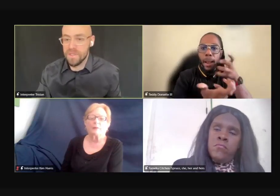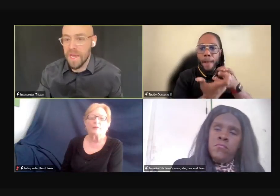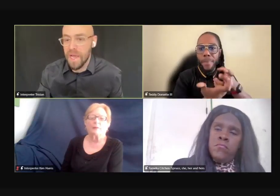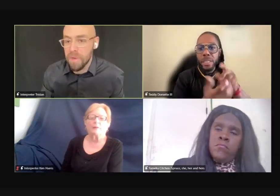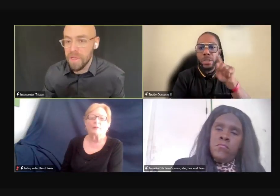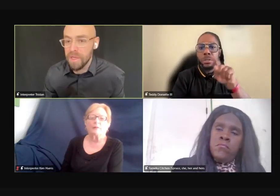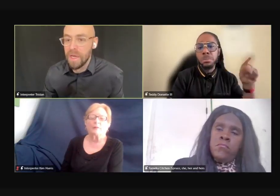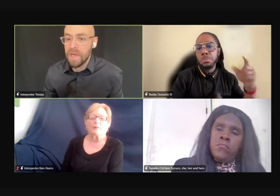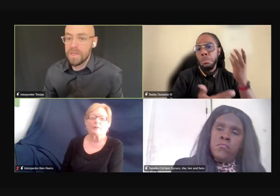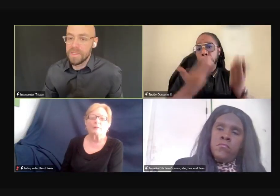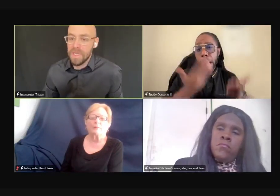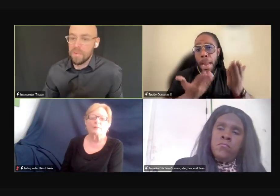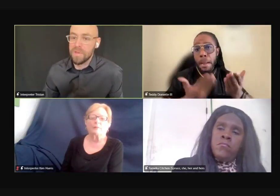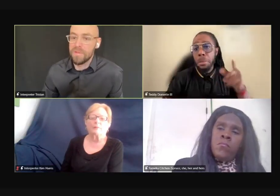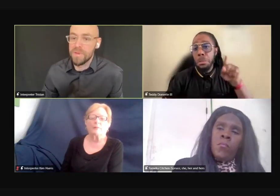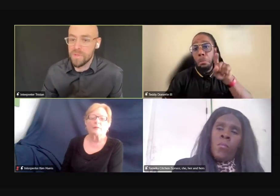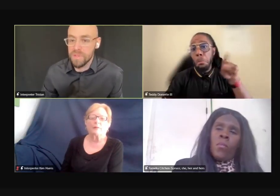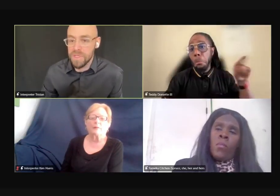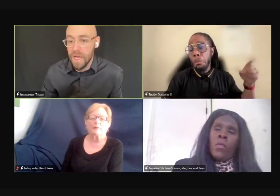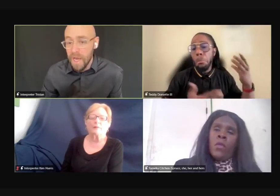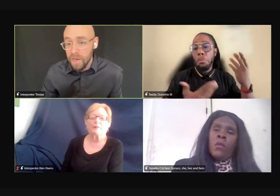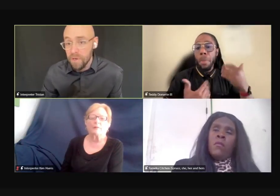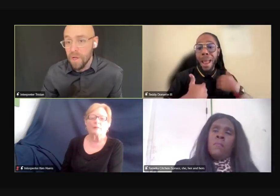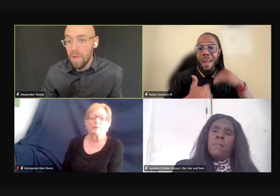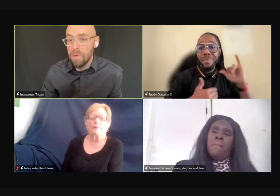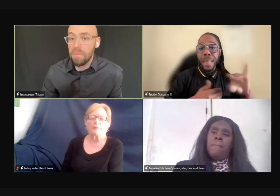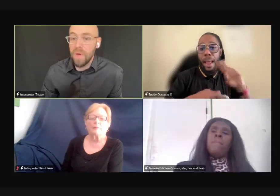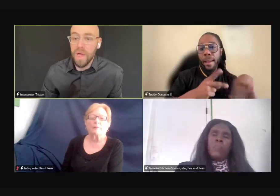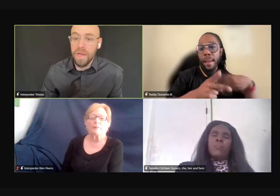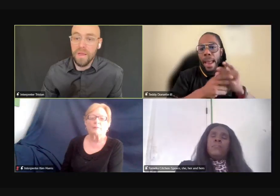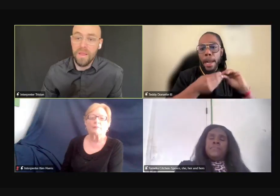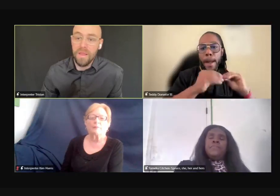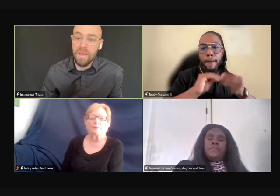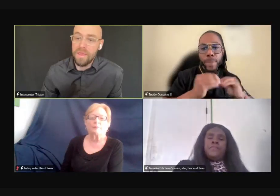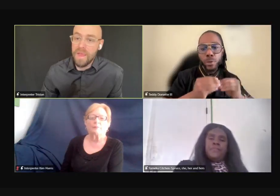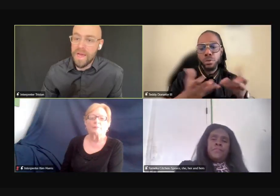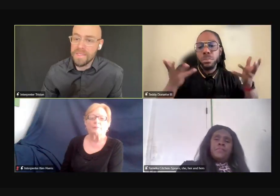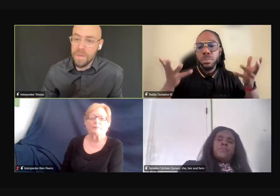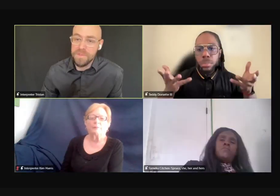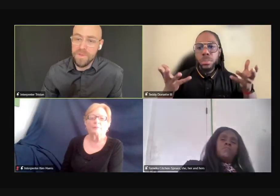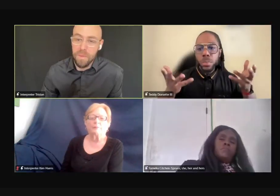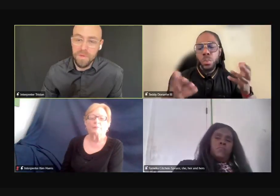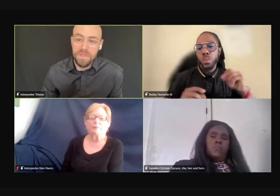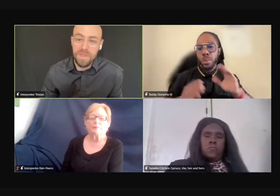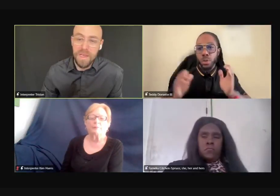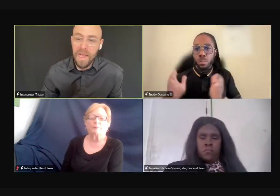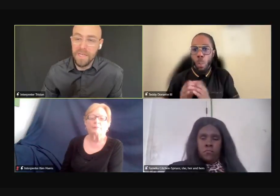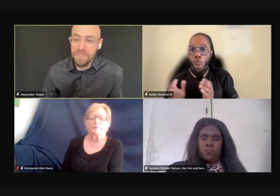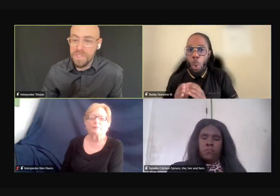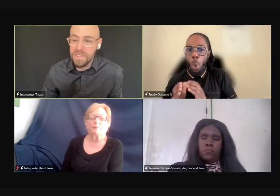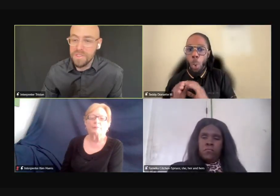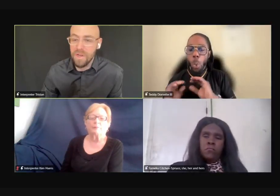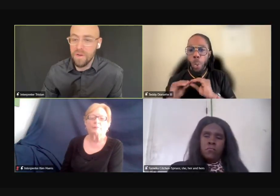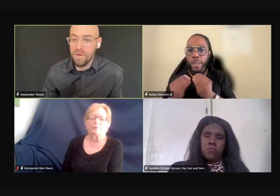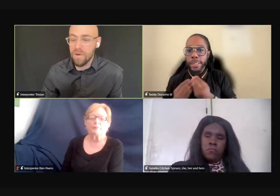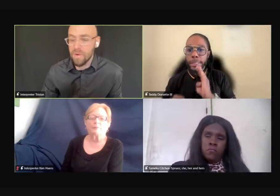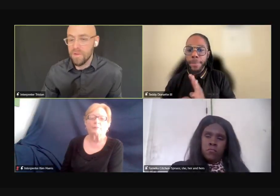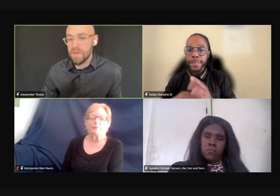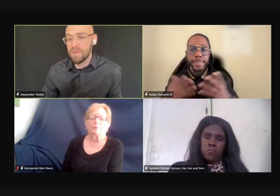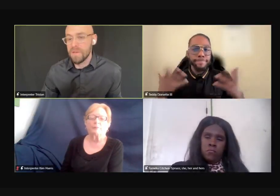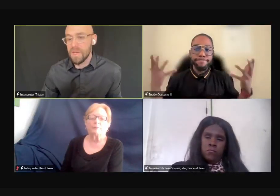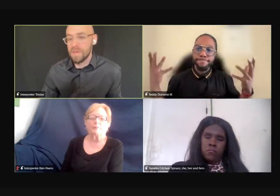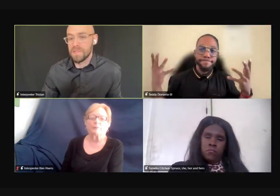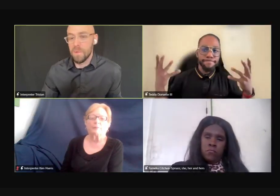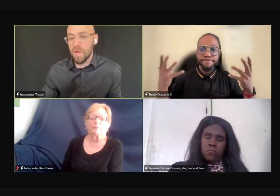statistics on how many disabled individuals they hire. But that types of numbers nationally are,